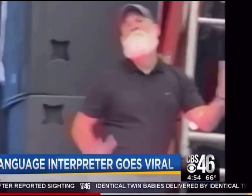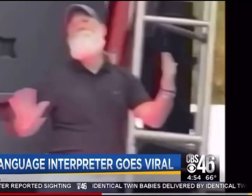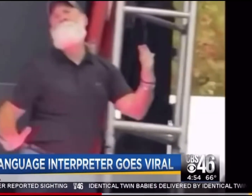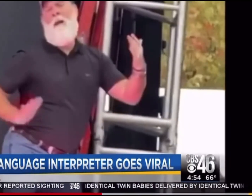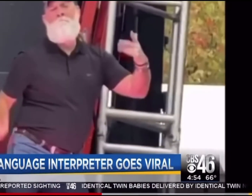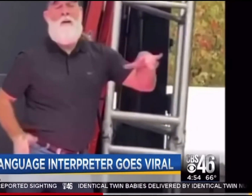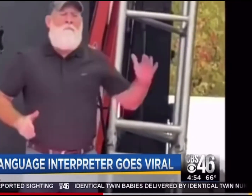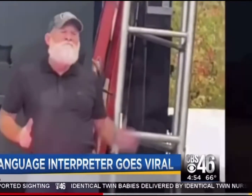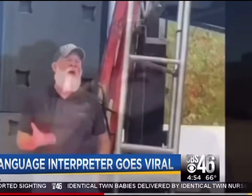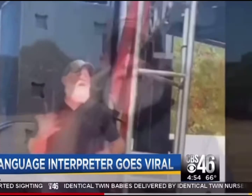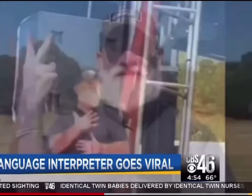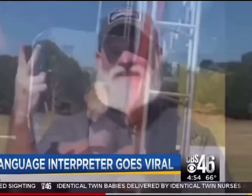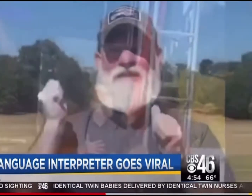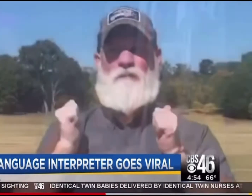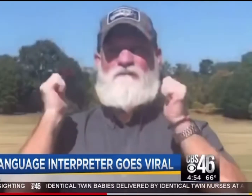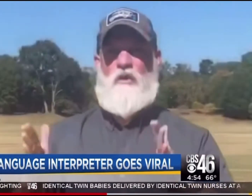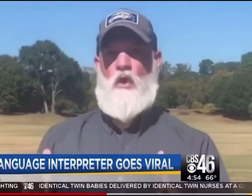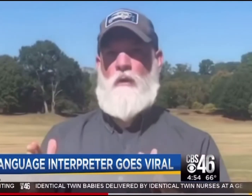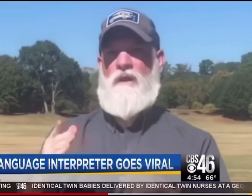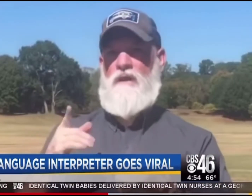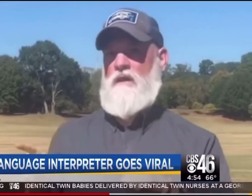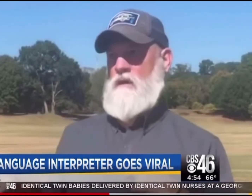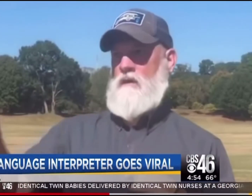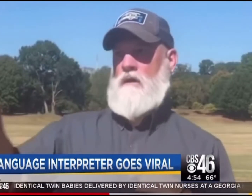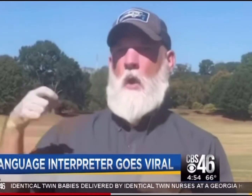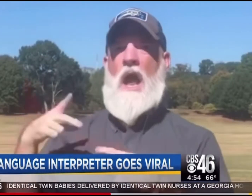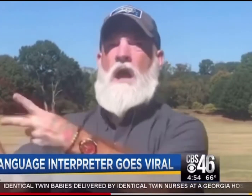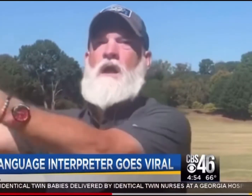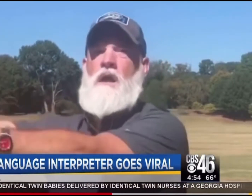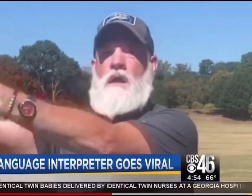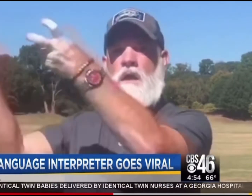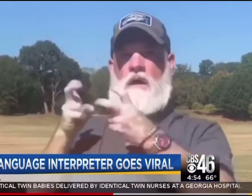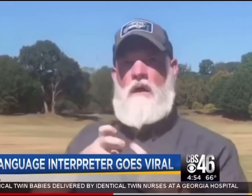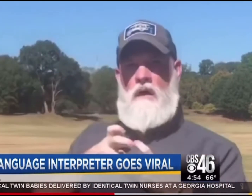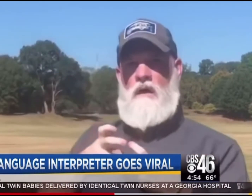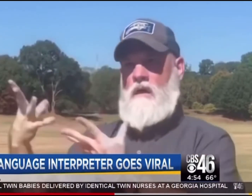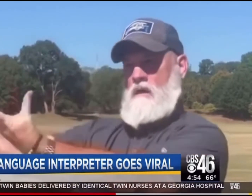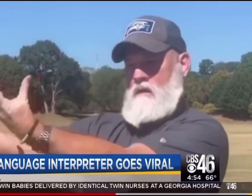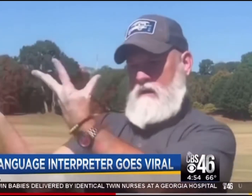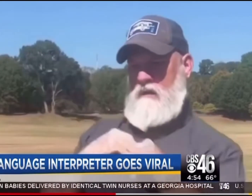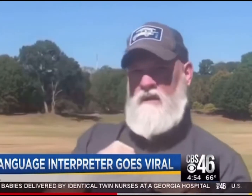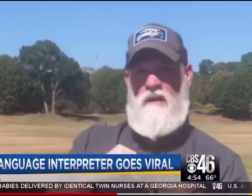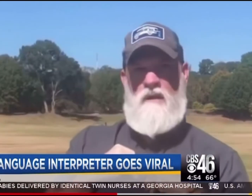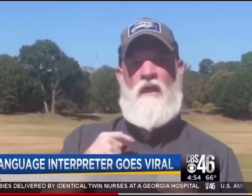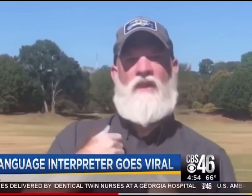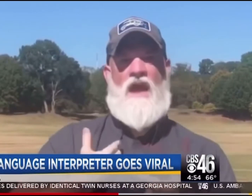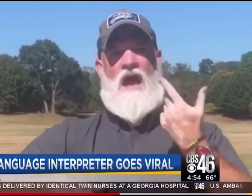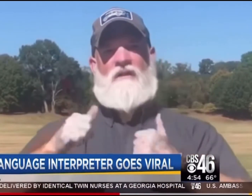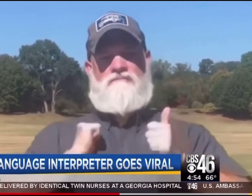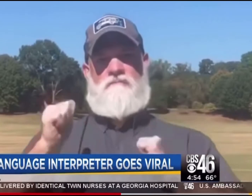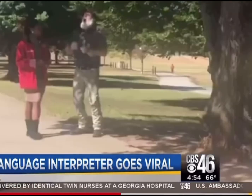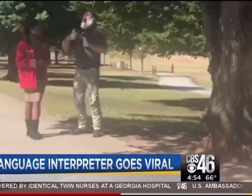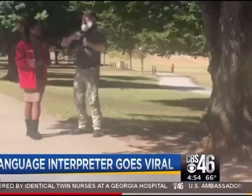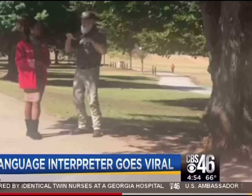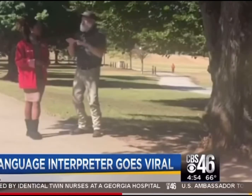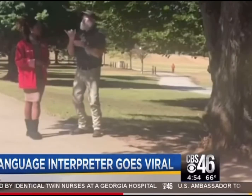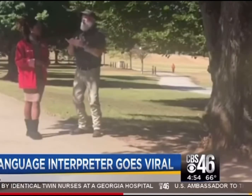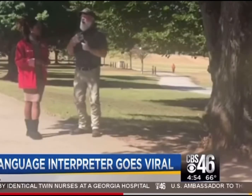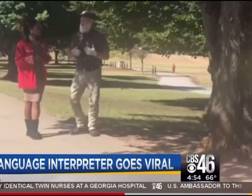void. So I can see the performer out of the corner of my eye. And I can adapt and assume